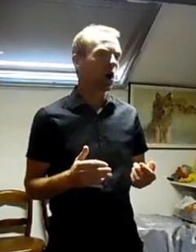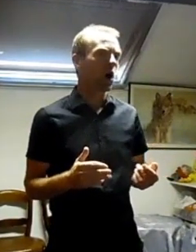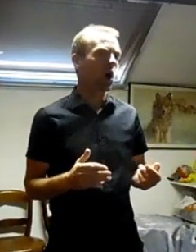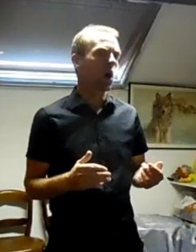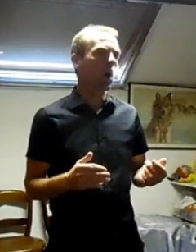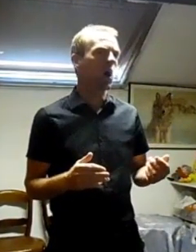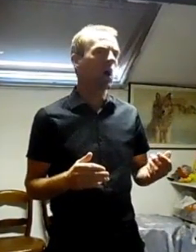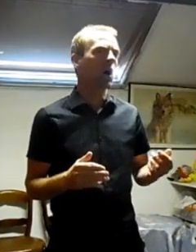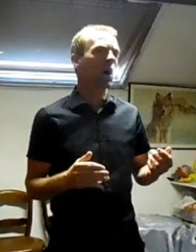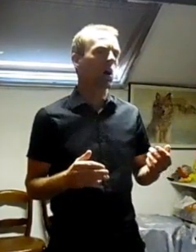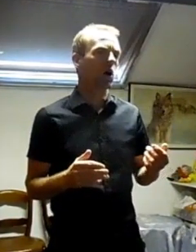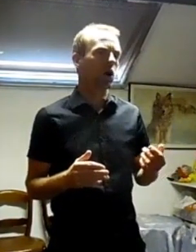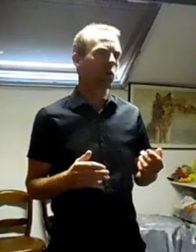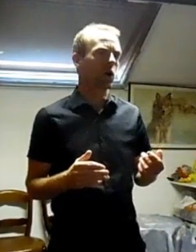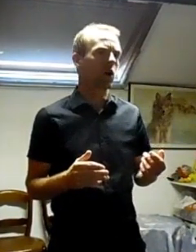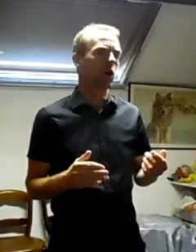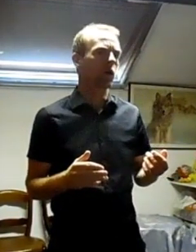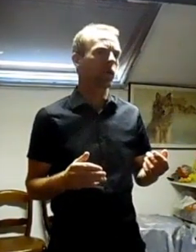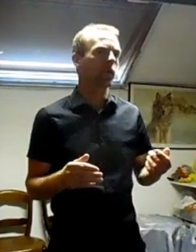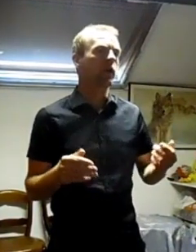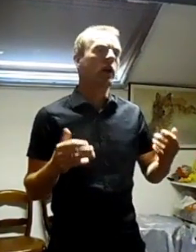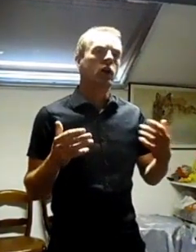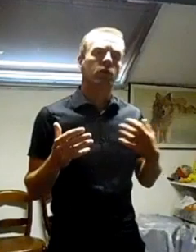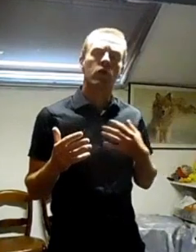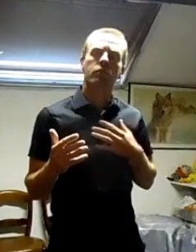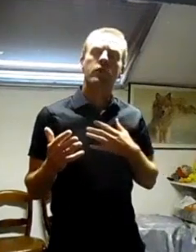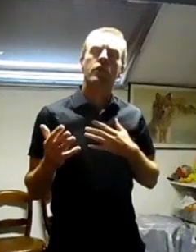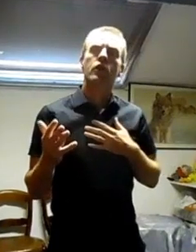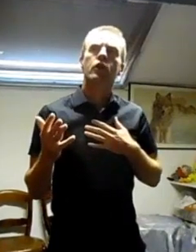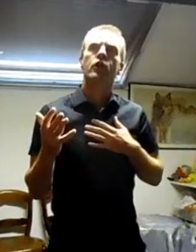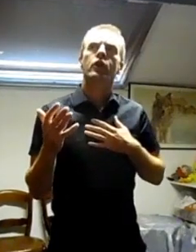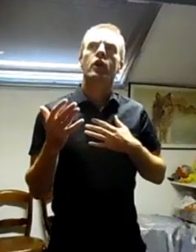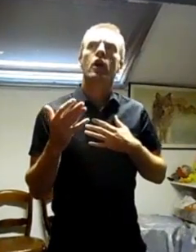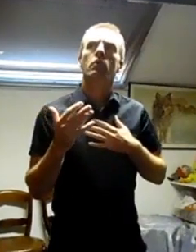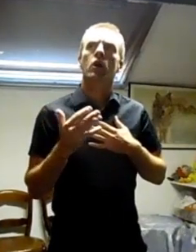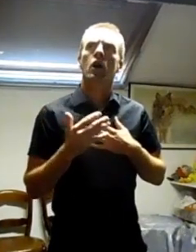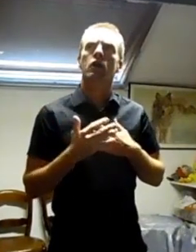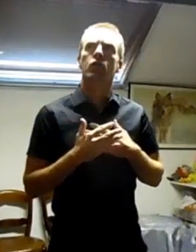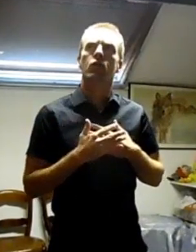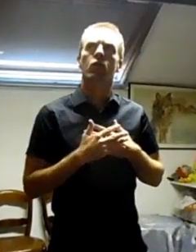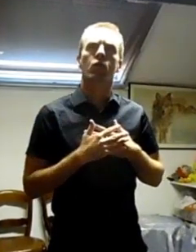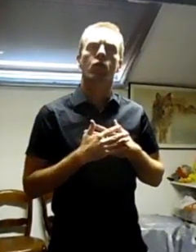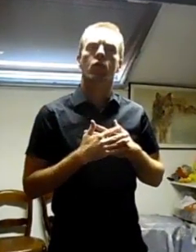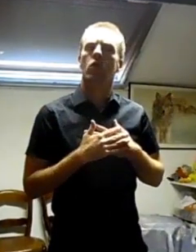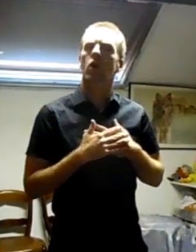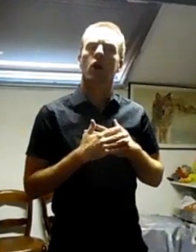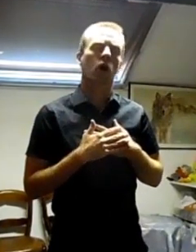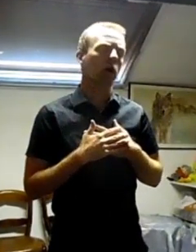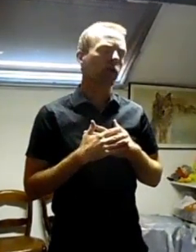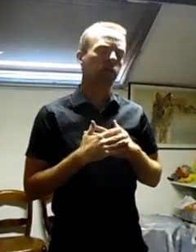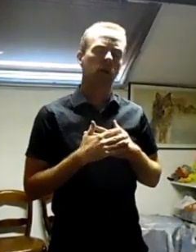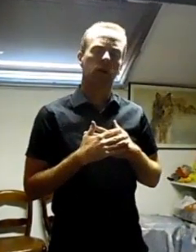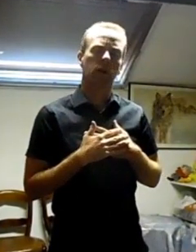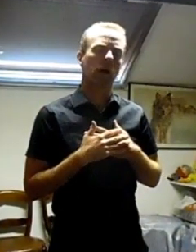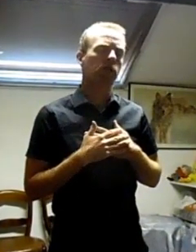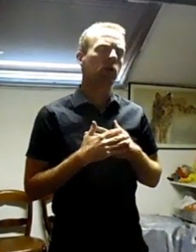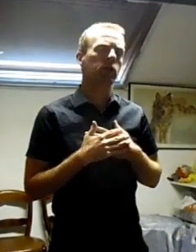moment. With me and my true love you'll never